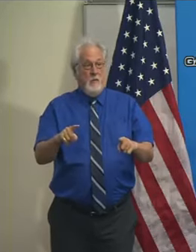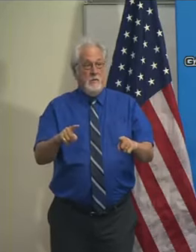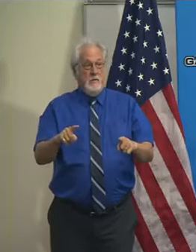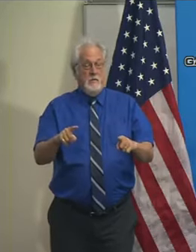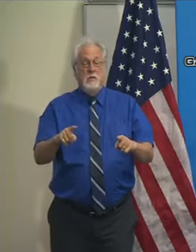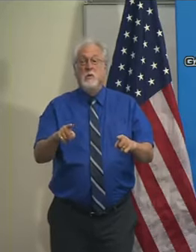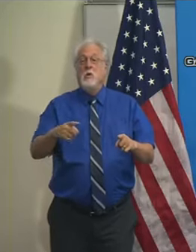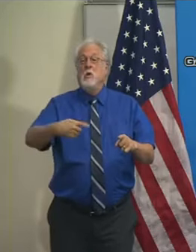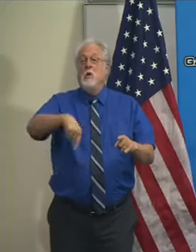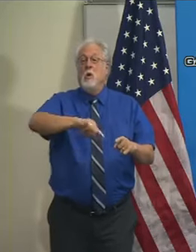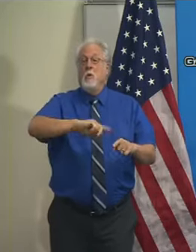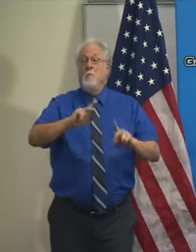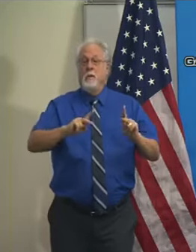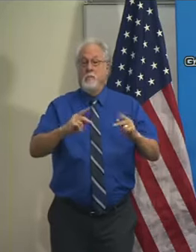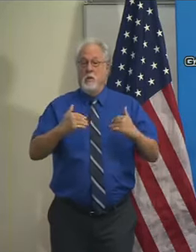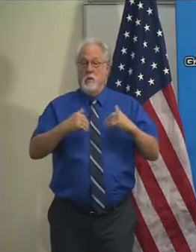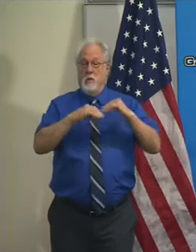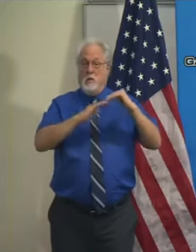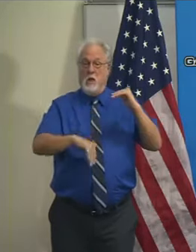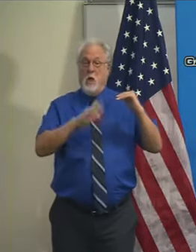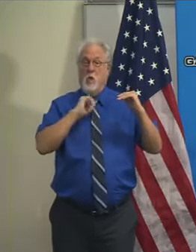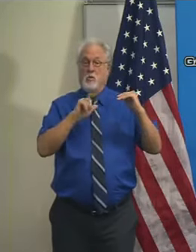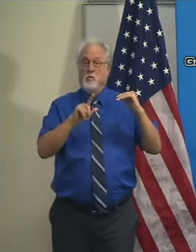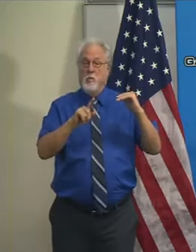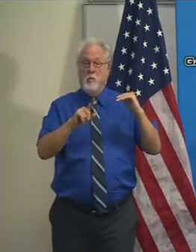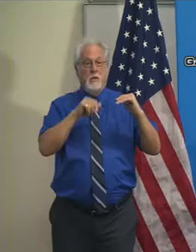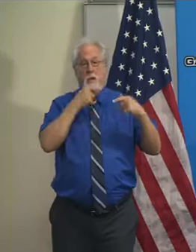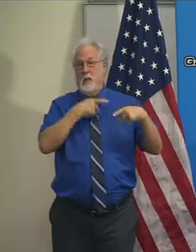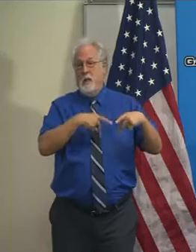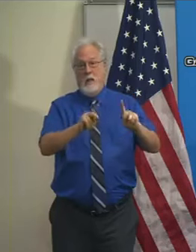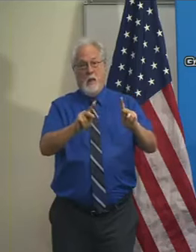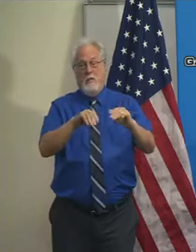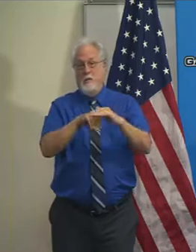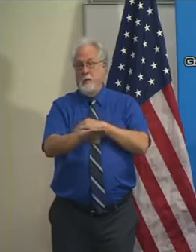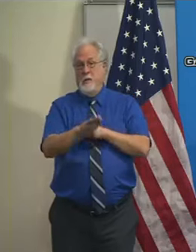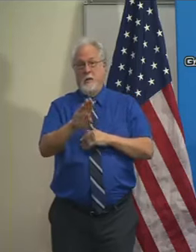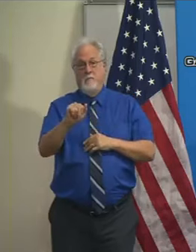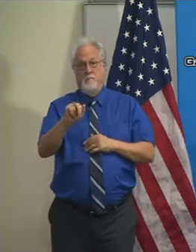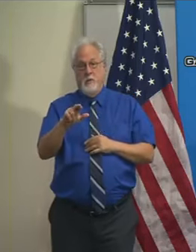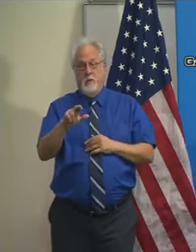those individuals younger than 21 will not be allowed in a bar.